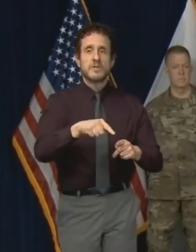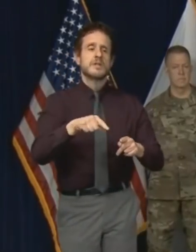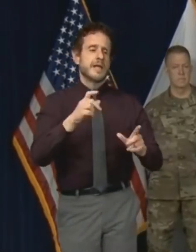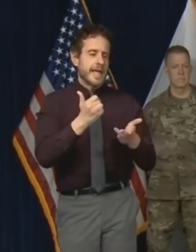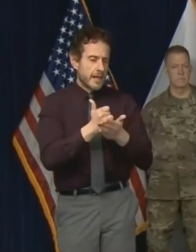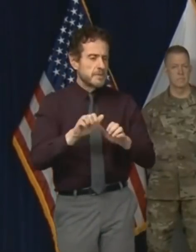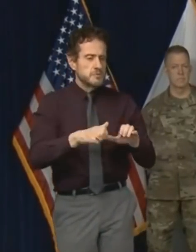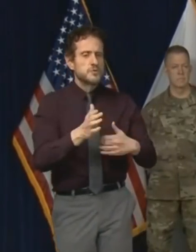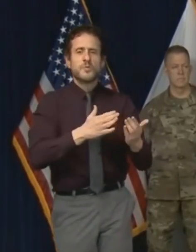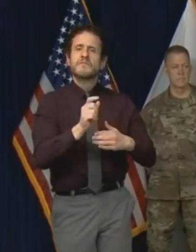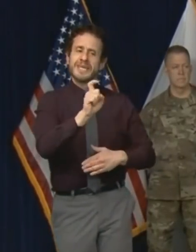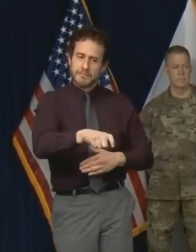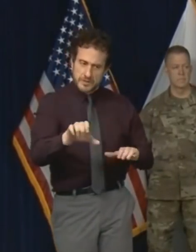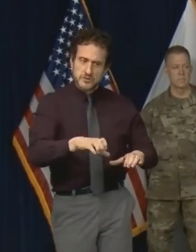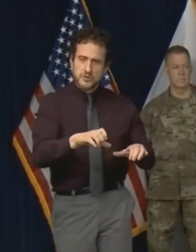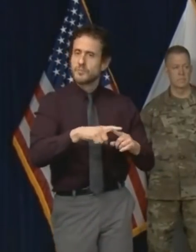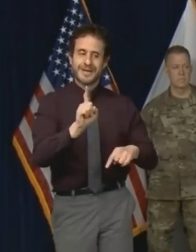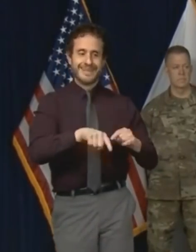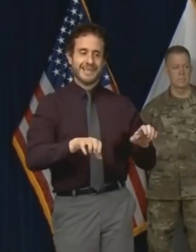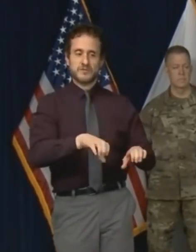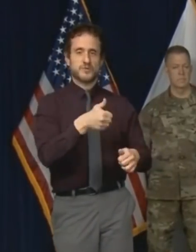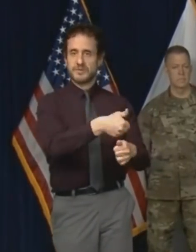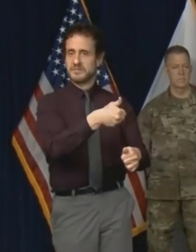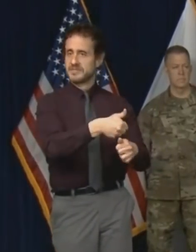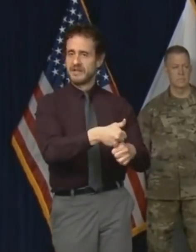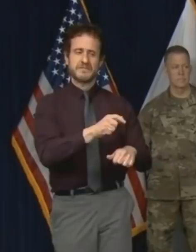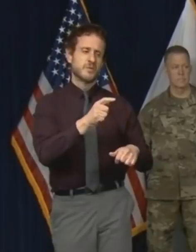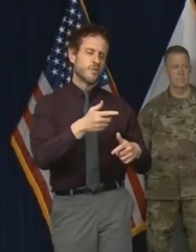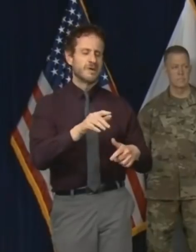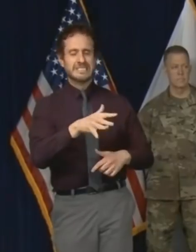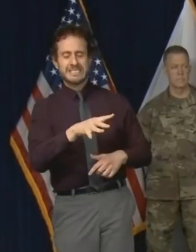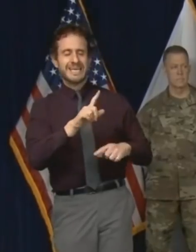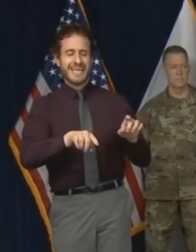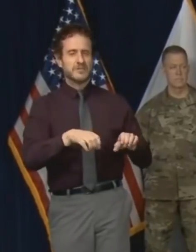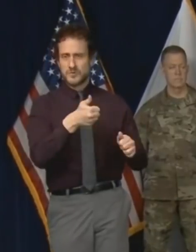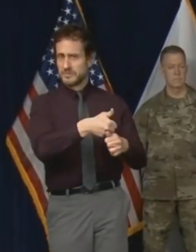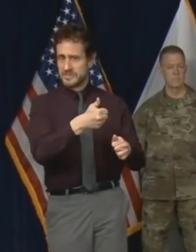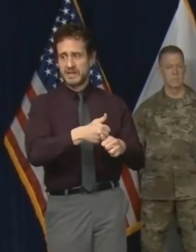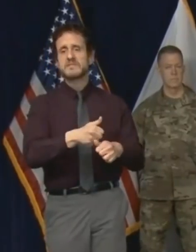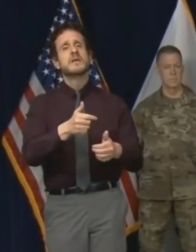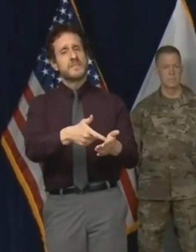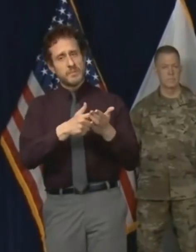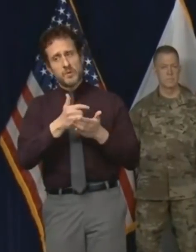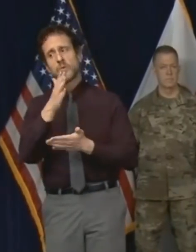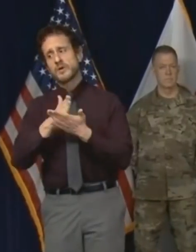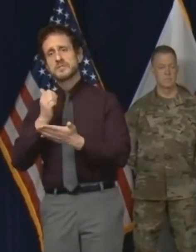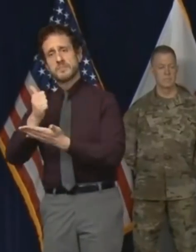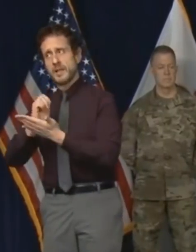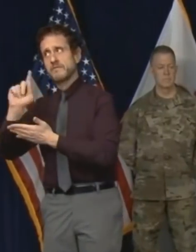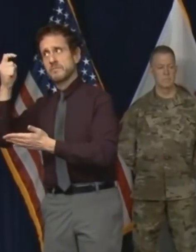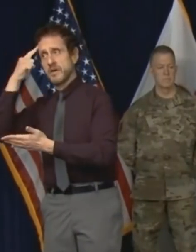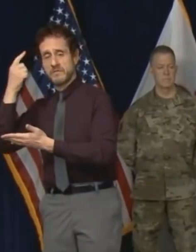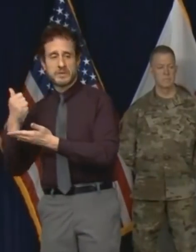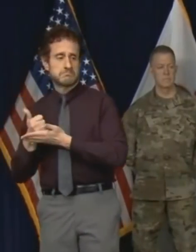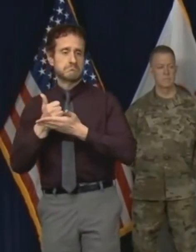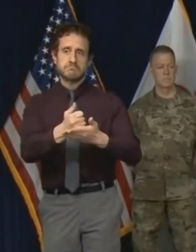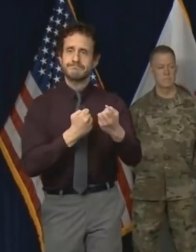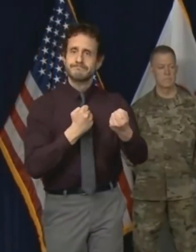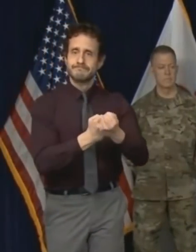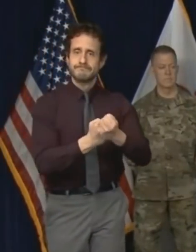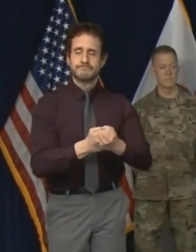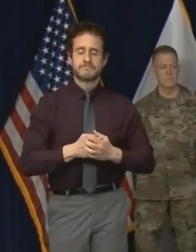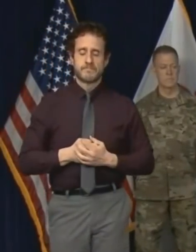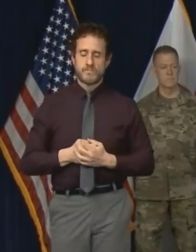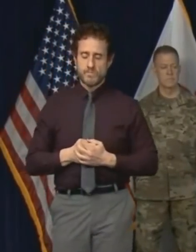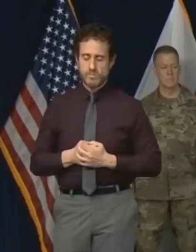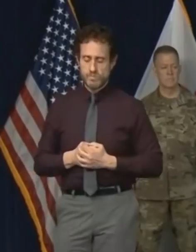at all or cannot so well do for themselves in their separate and individual capacities.